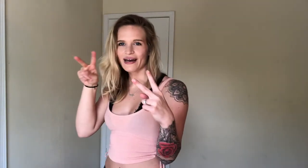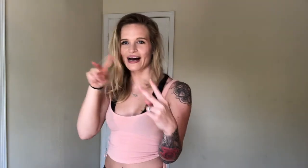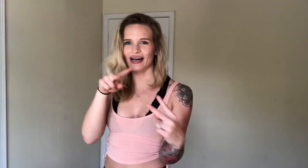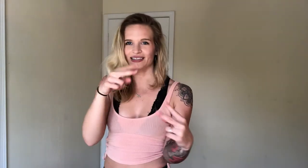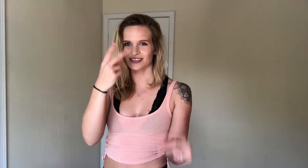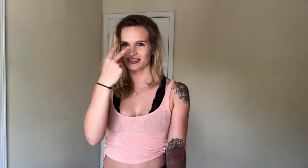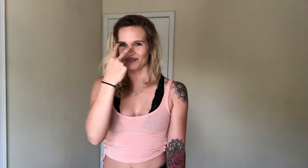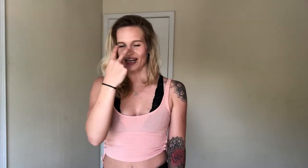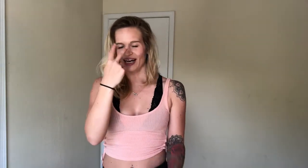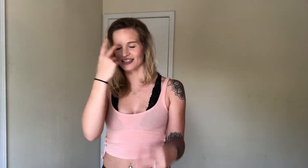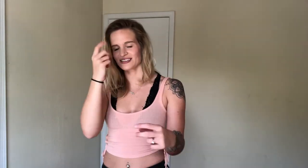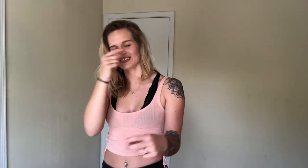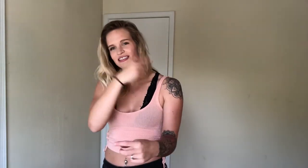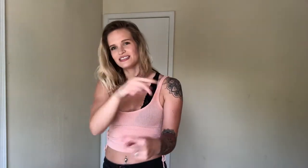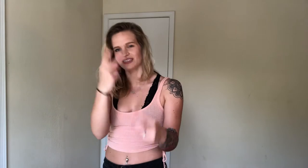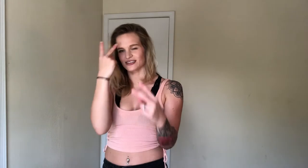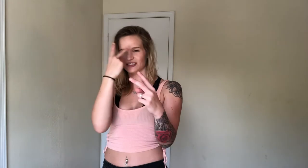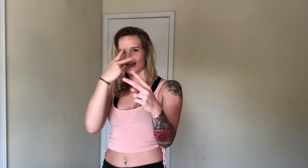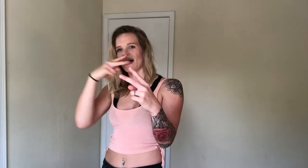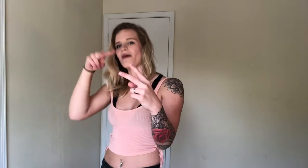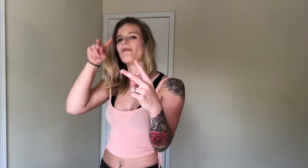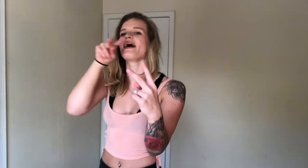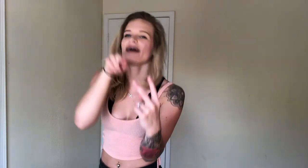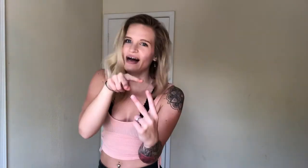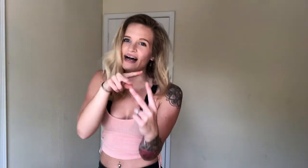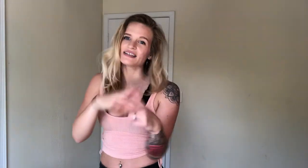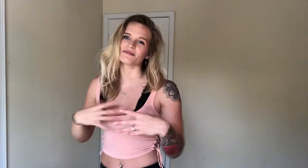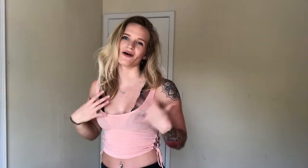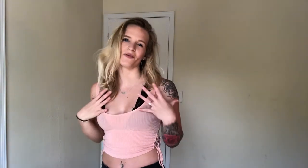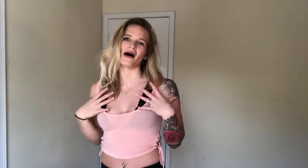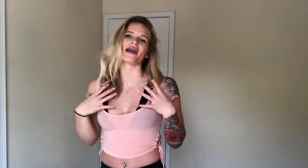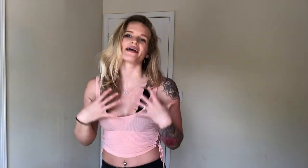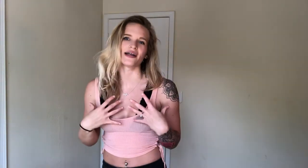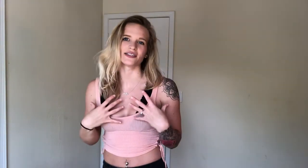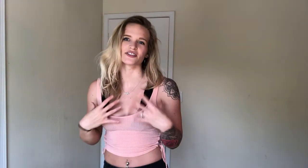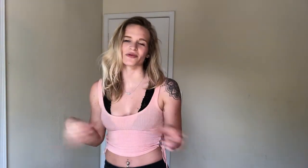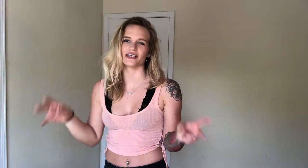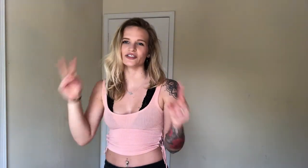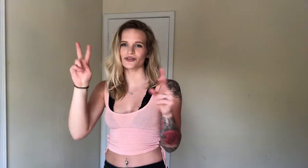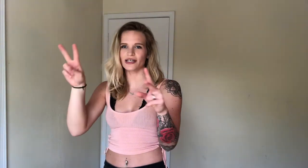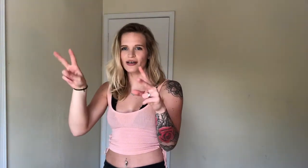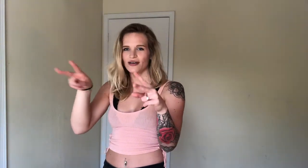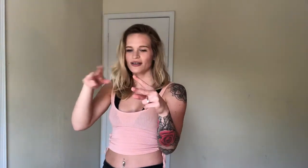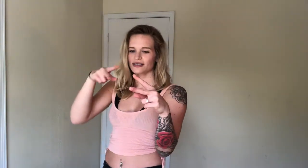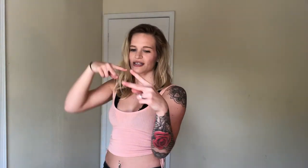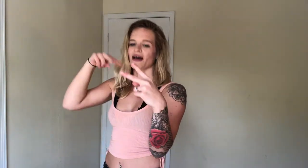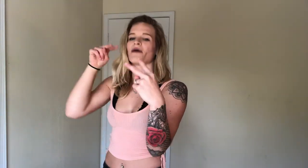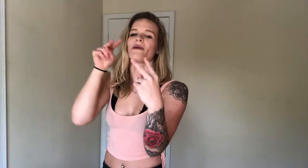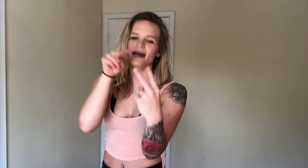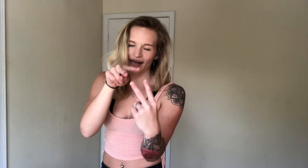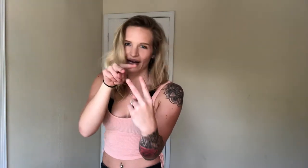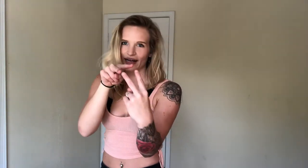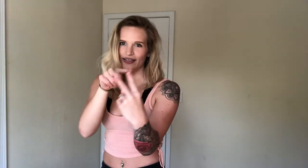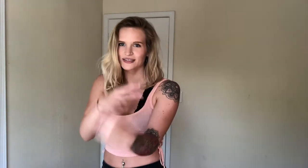eye. So this is my eyes. So she caught my eyes. My whole body kind of just went into it. Caught my eyes.